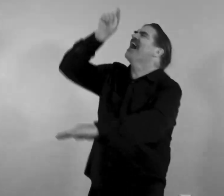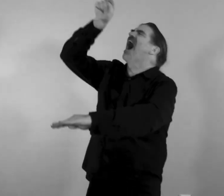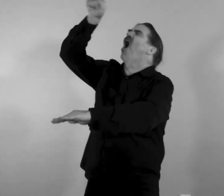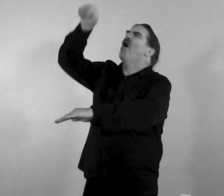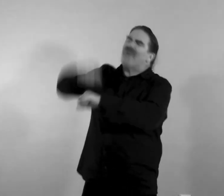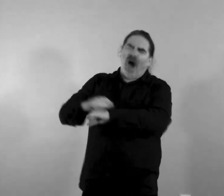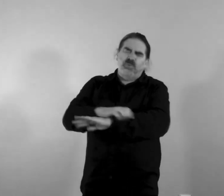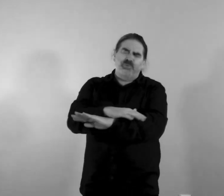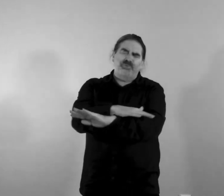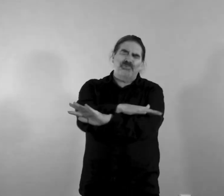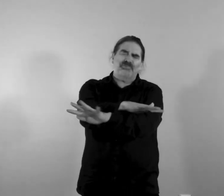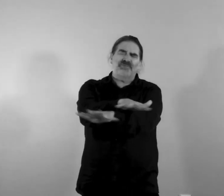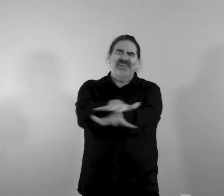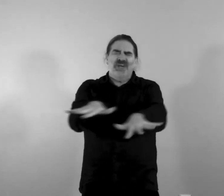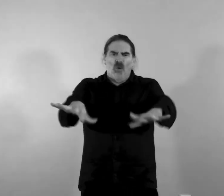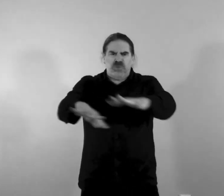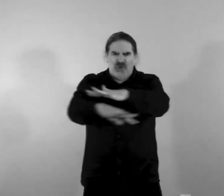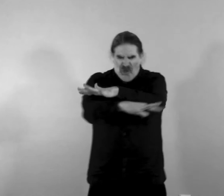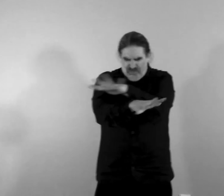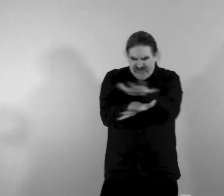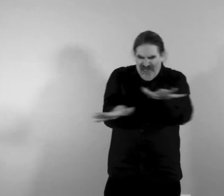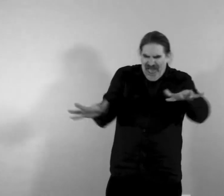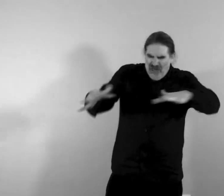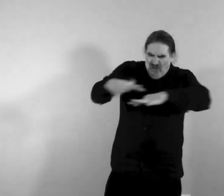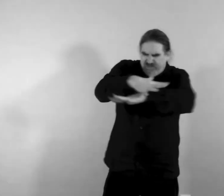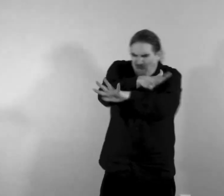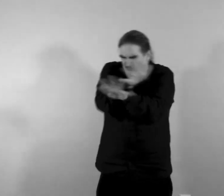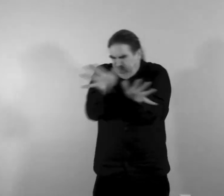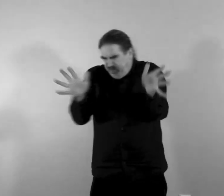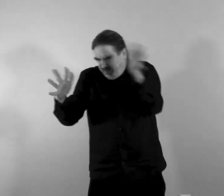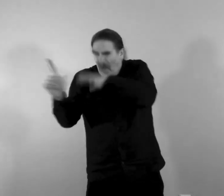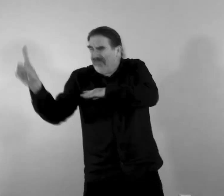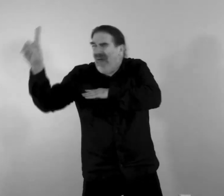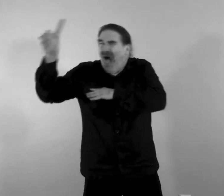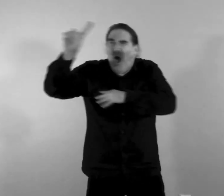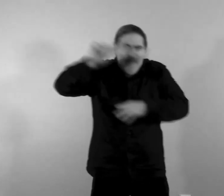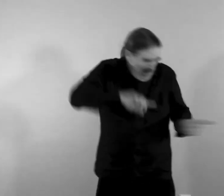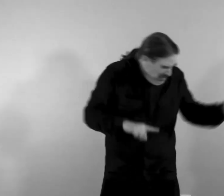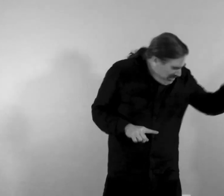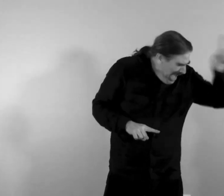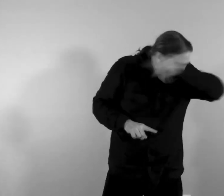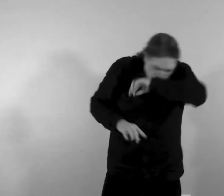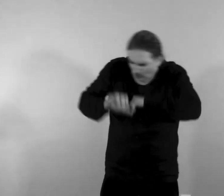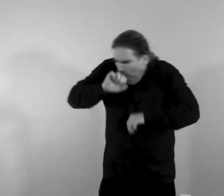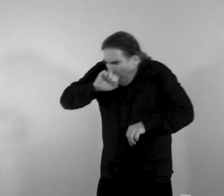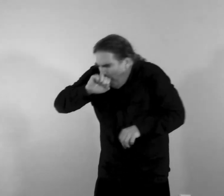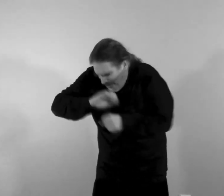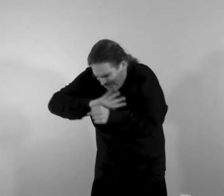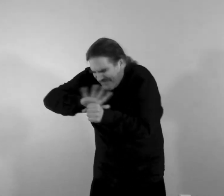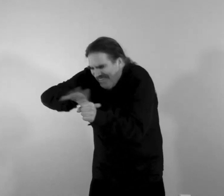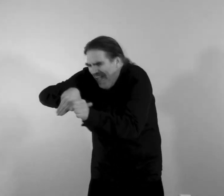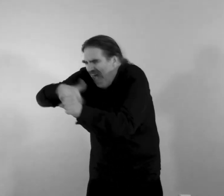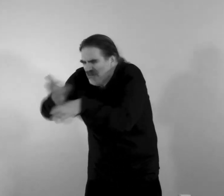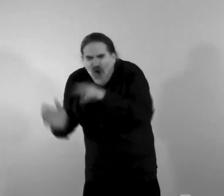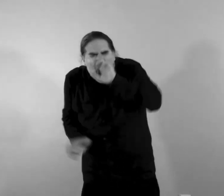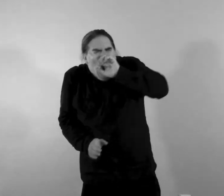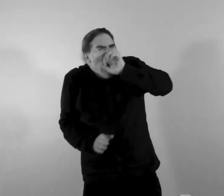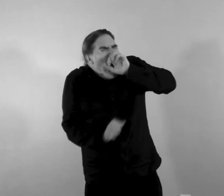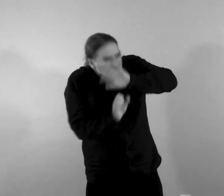it's a tear ghast stumbling crowd coughing COVID coughing